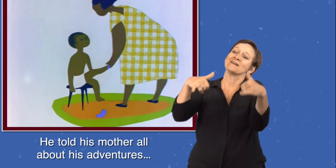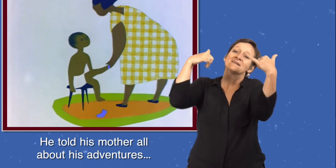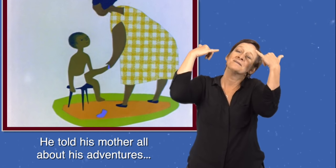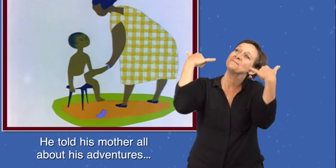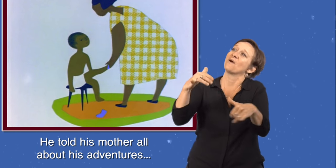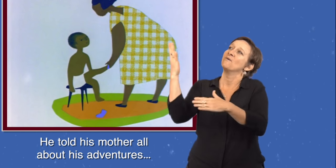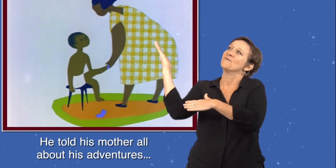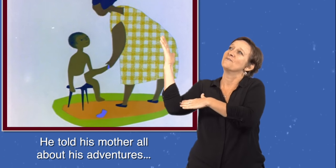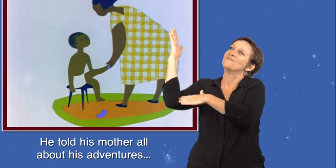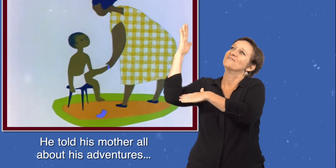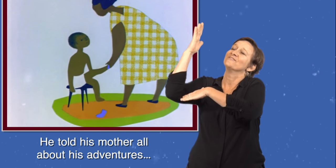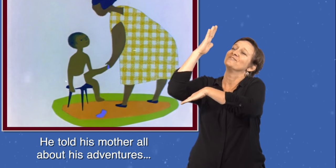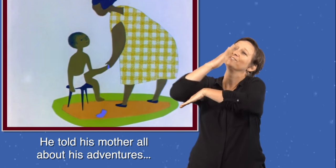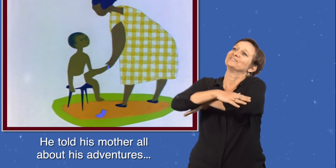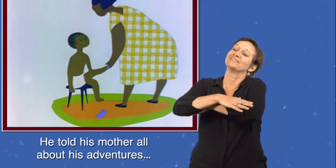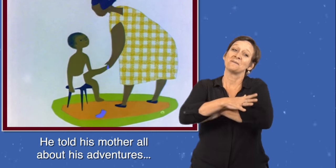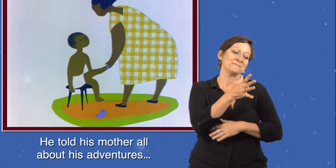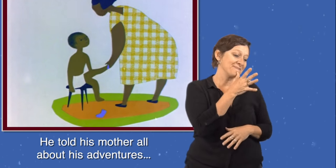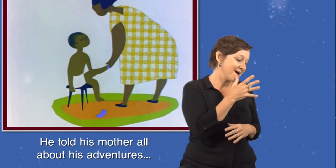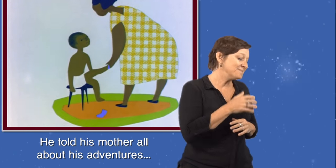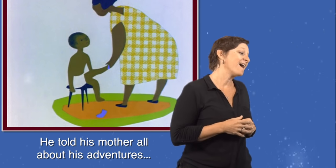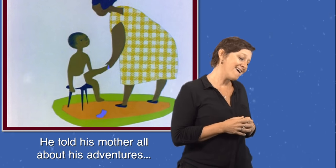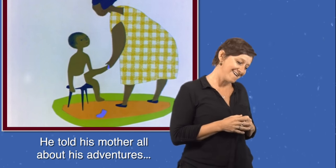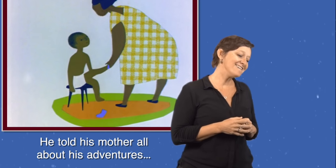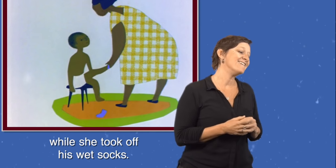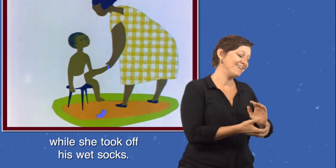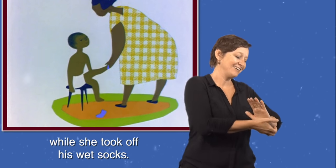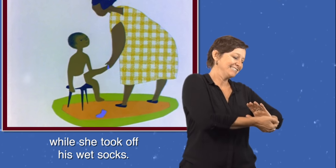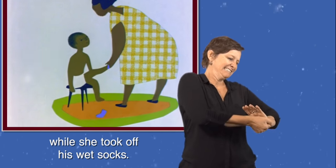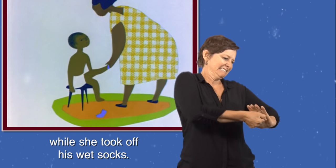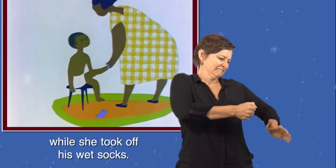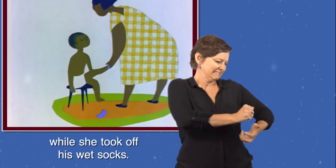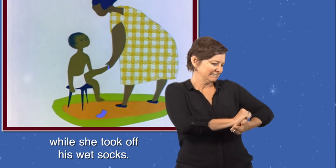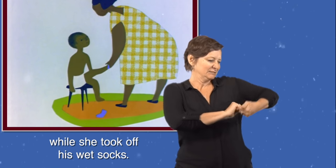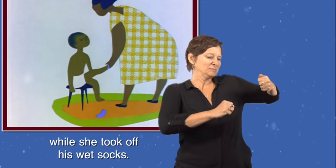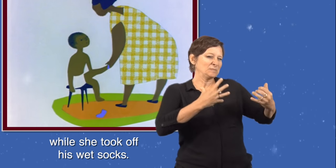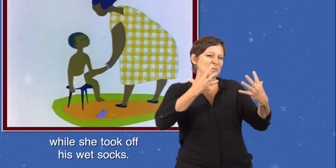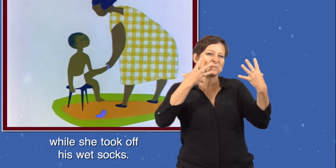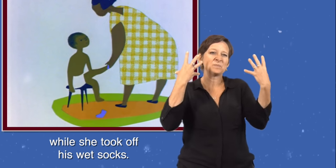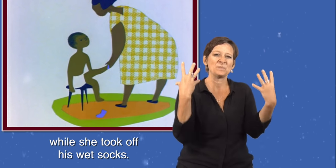He told his mother all about his adventures, while she took off his wet socks.